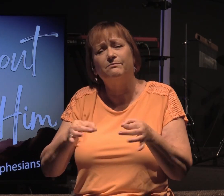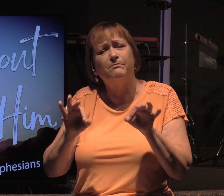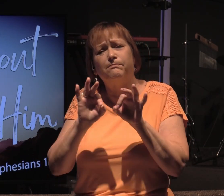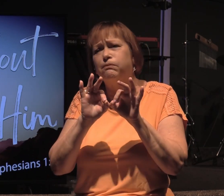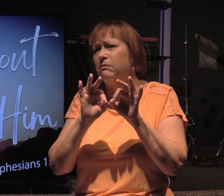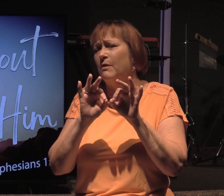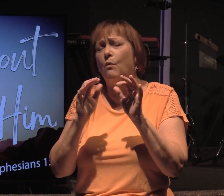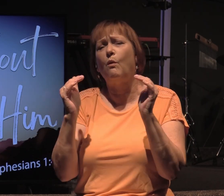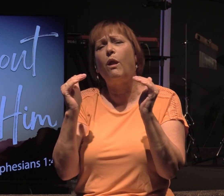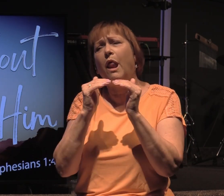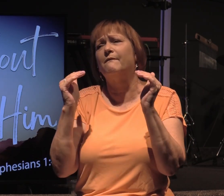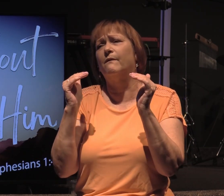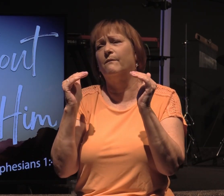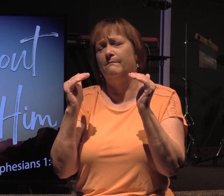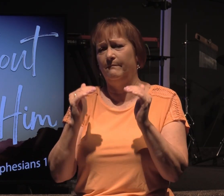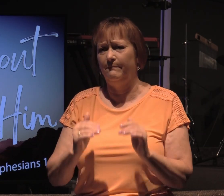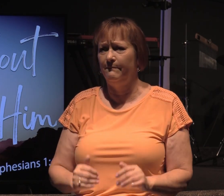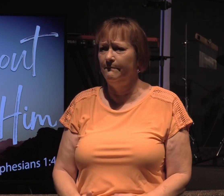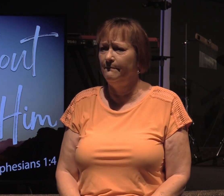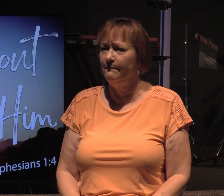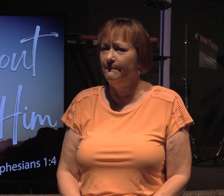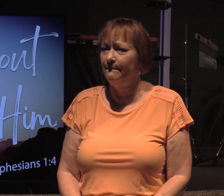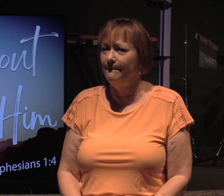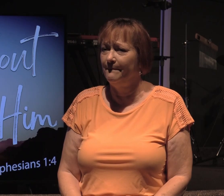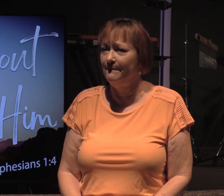This is where the rubber meets the road.